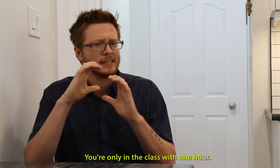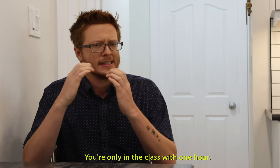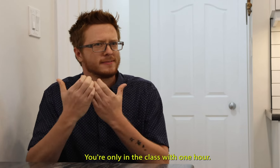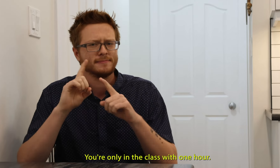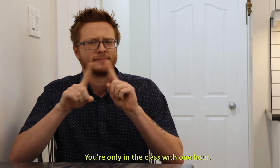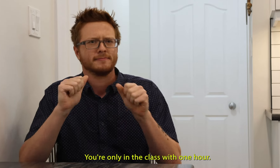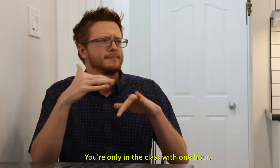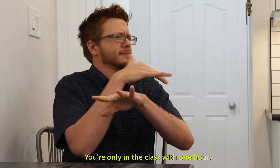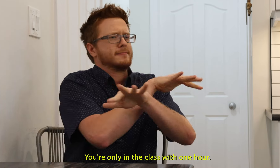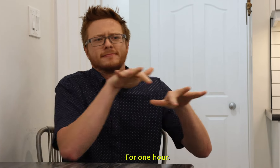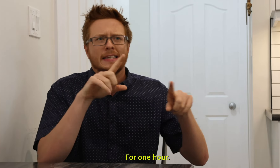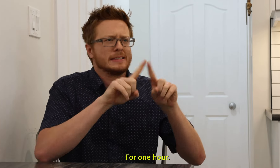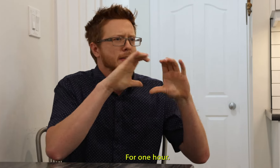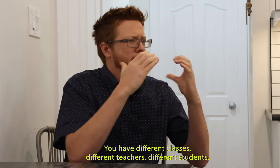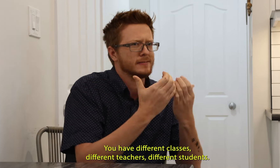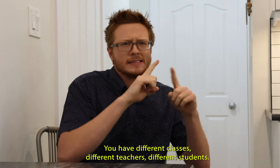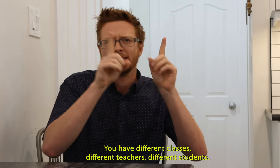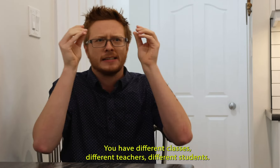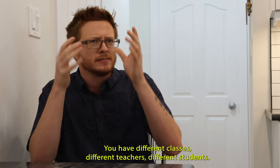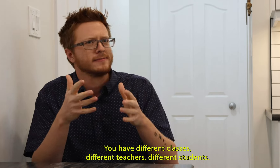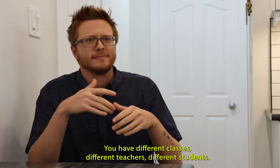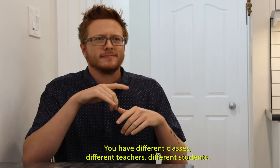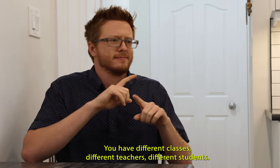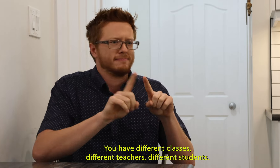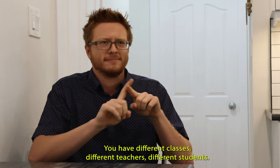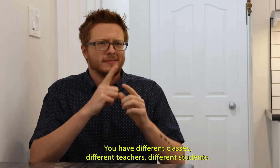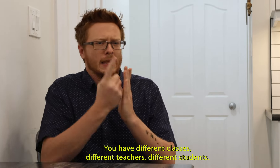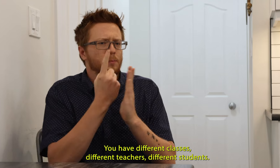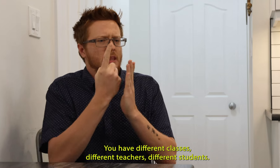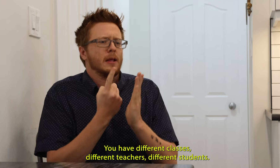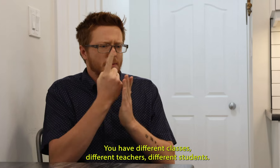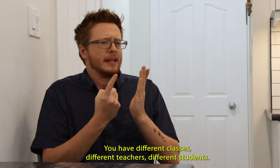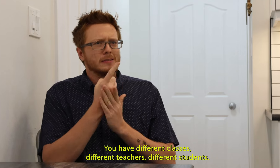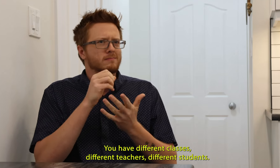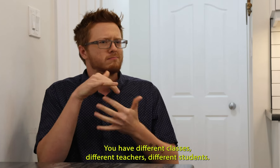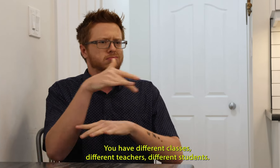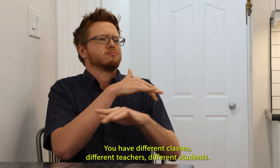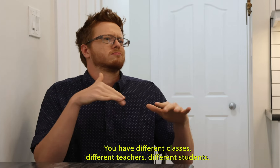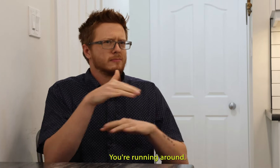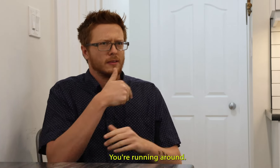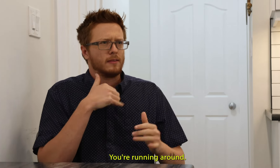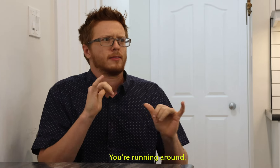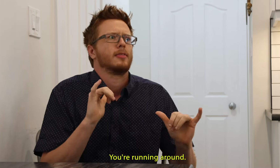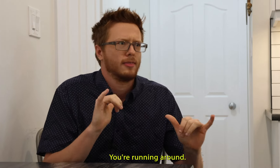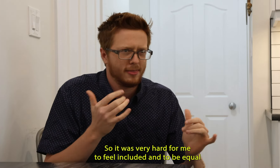class with one hour. For one hour, you have different classes, different teachers, different students. You're running around. So